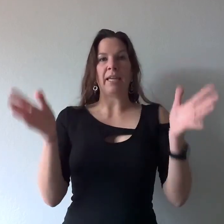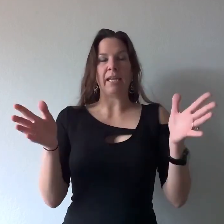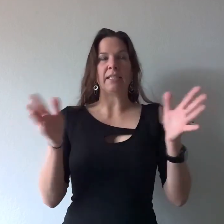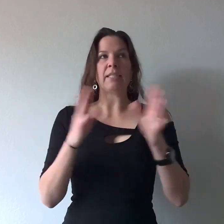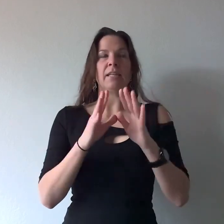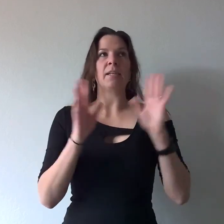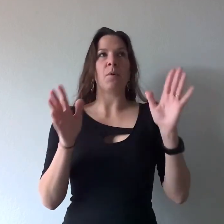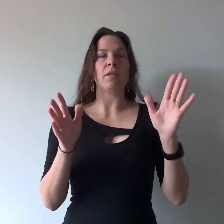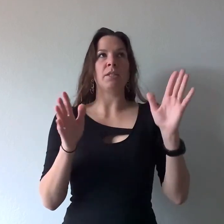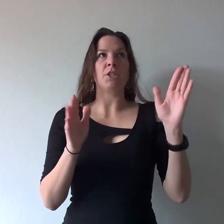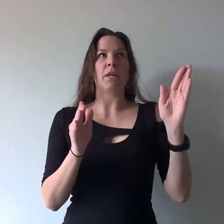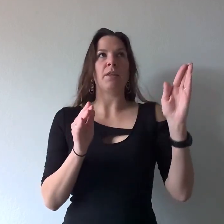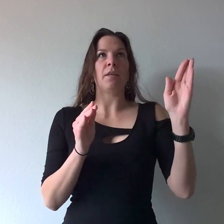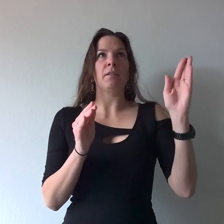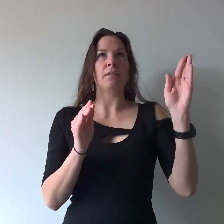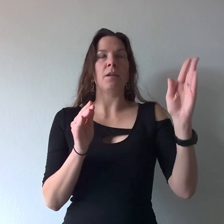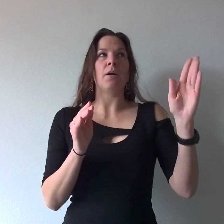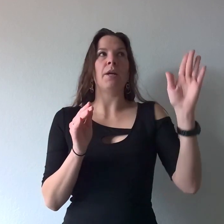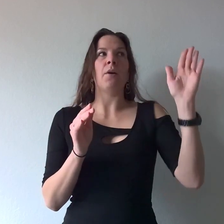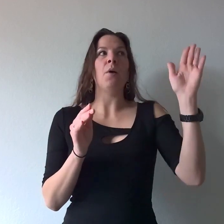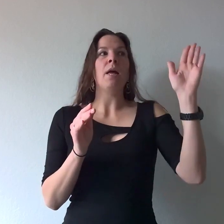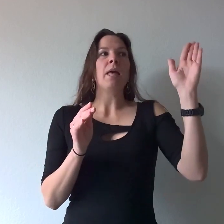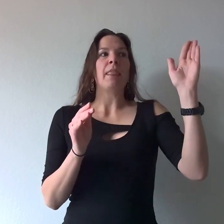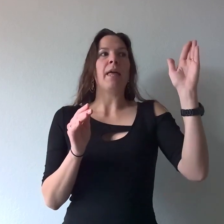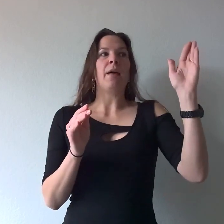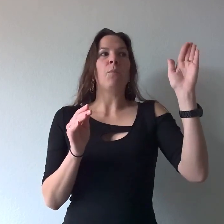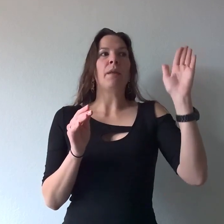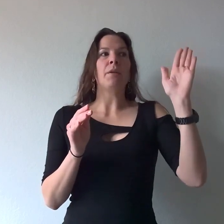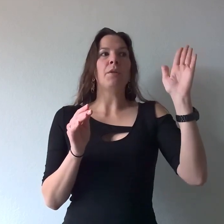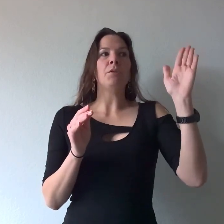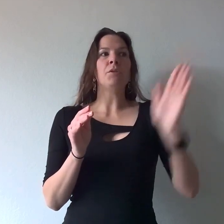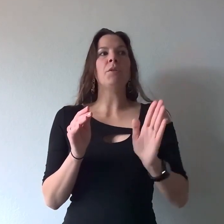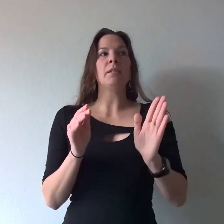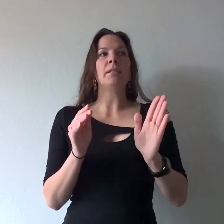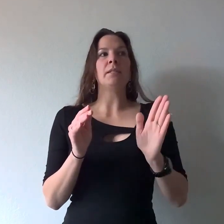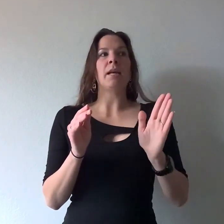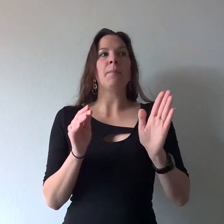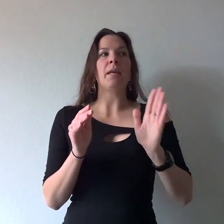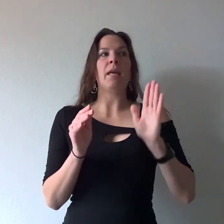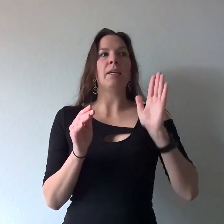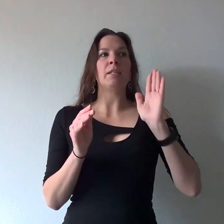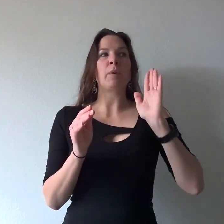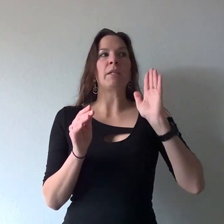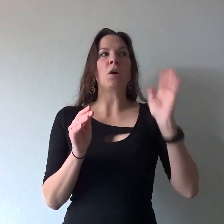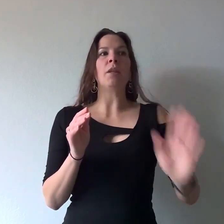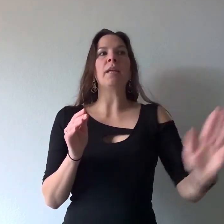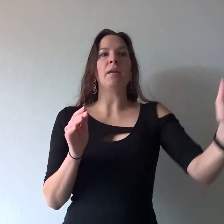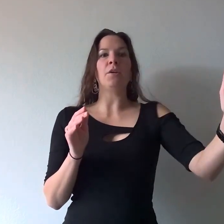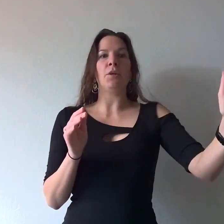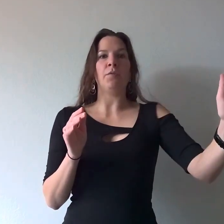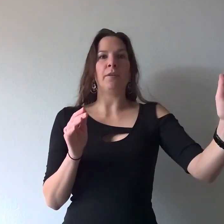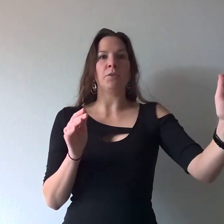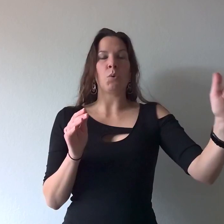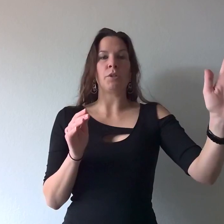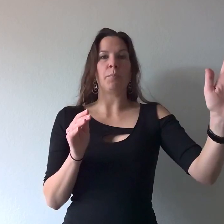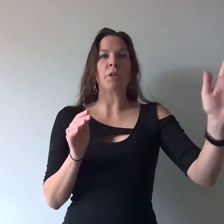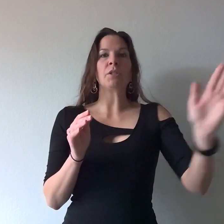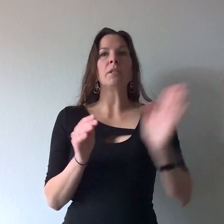case it does I wanted to share the scenario that whether you do this assignment and express all the anger you feel towards a person